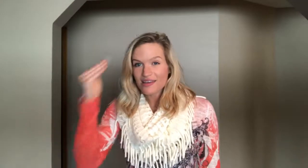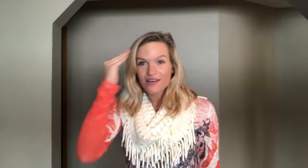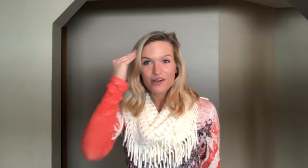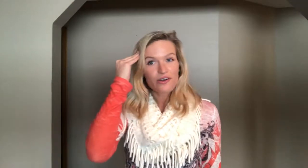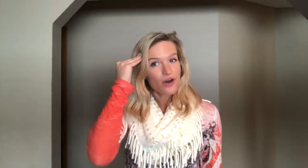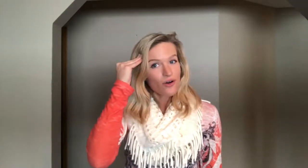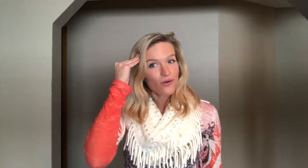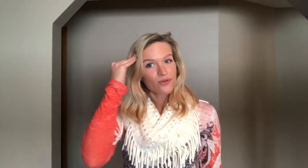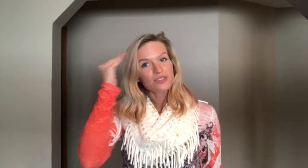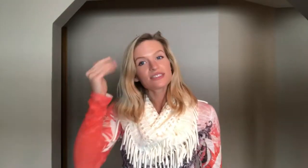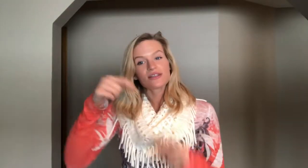knows